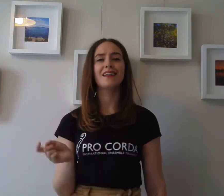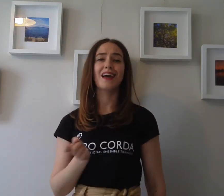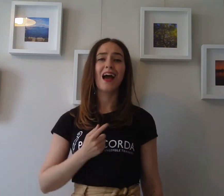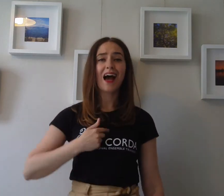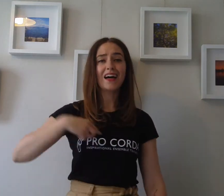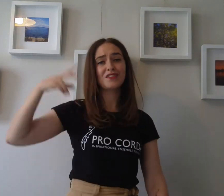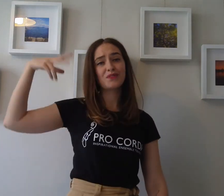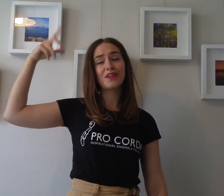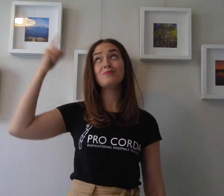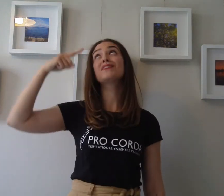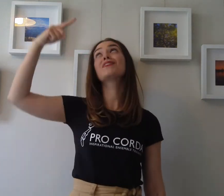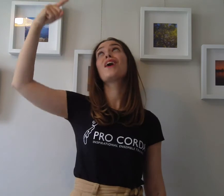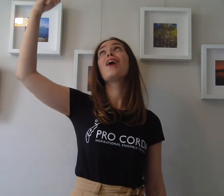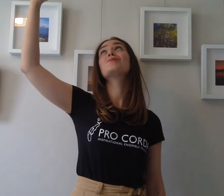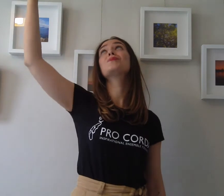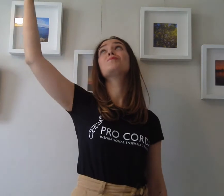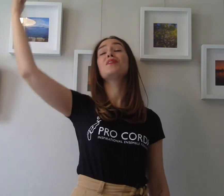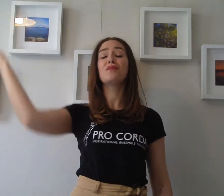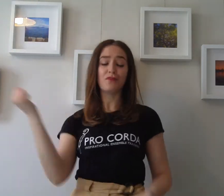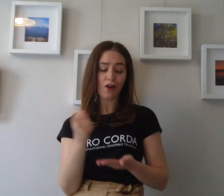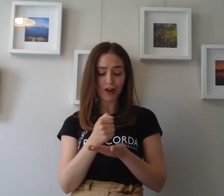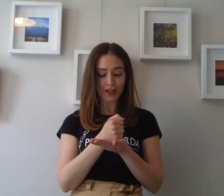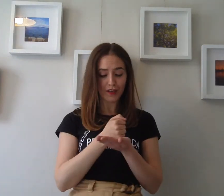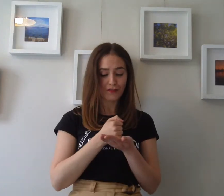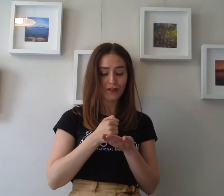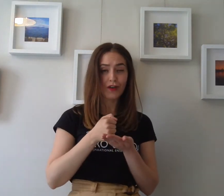I dreamed that God would be forgiving.